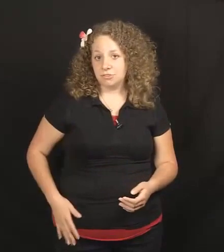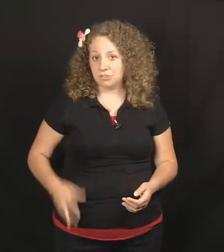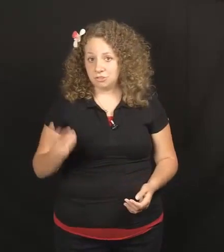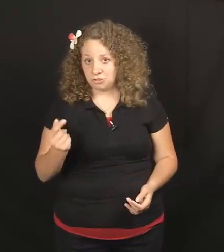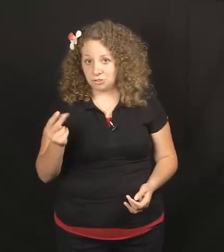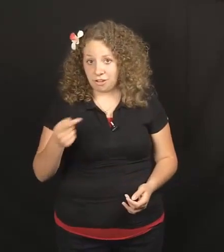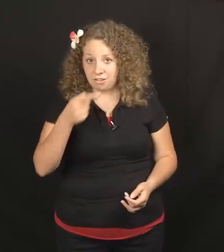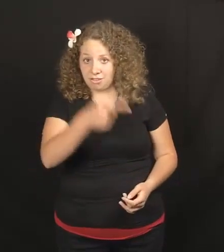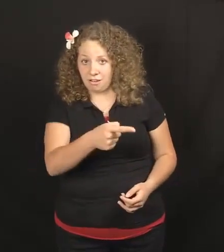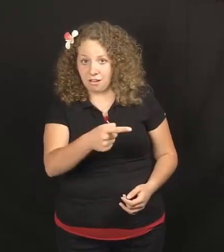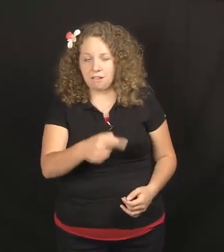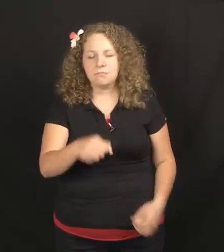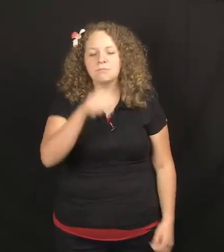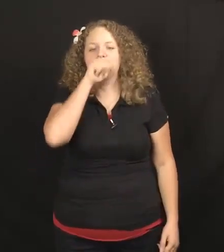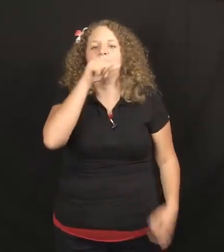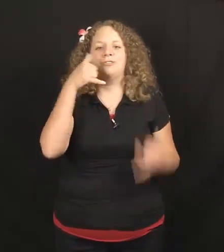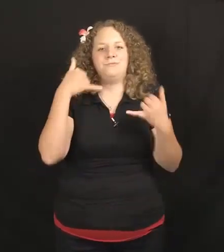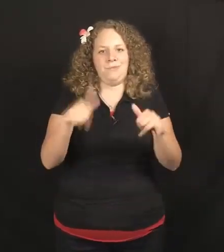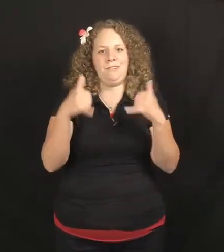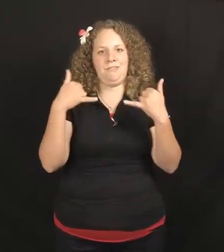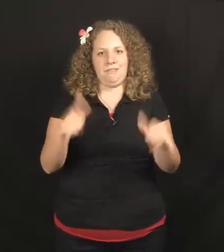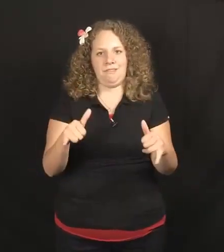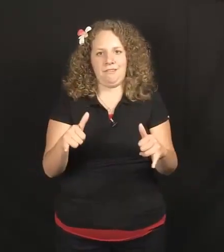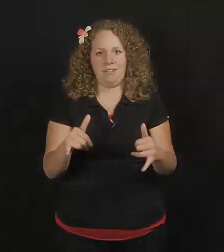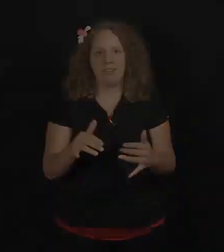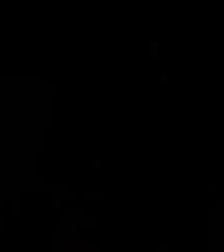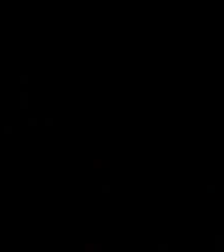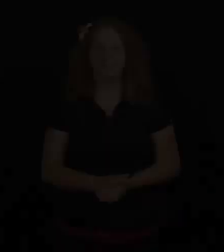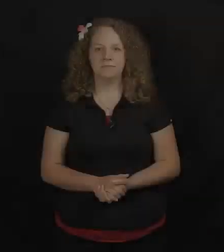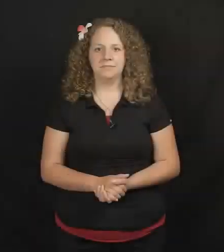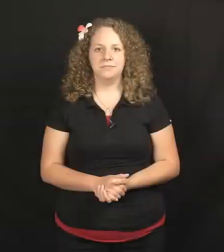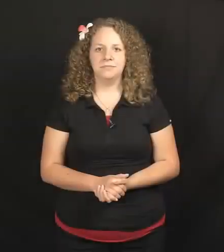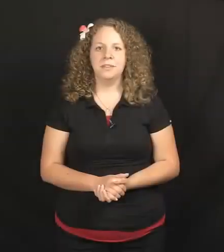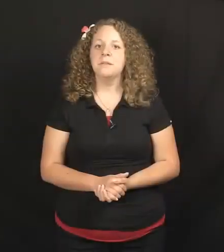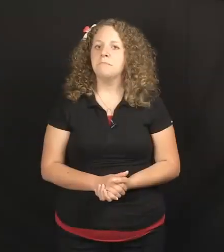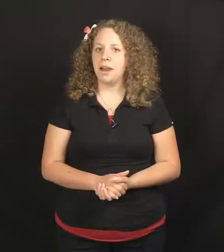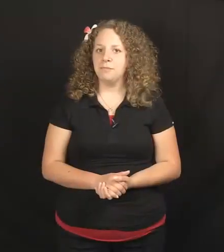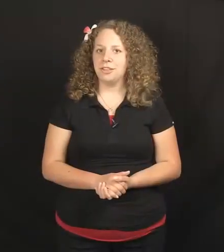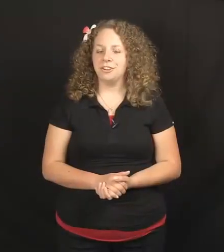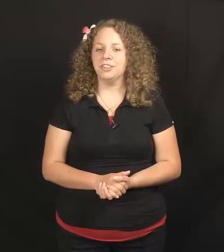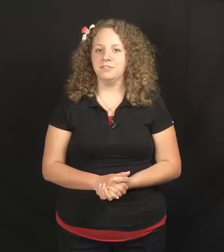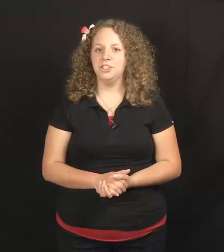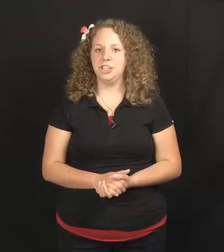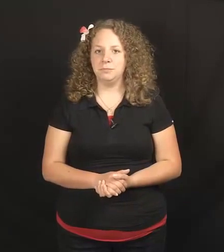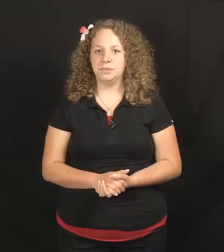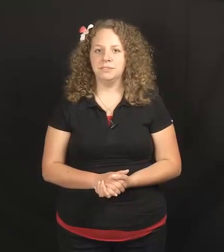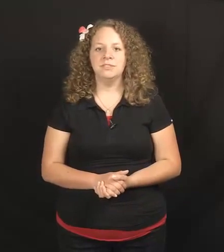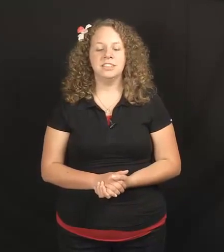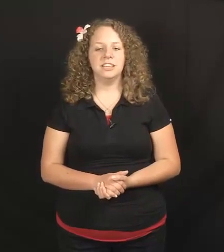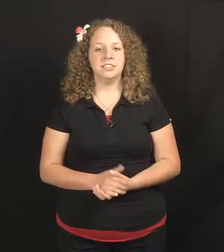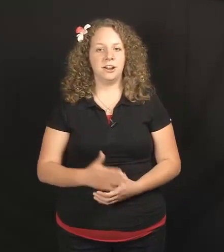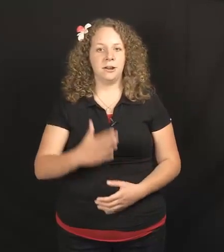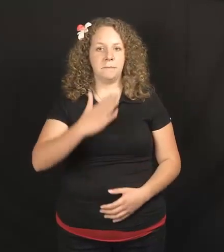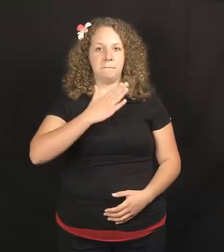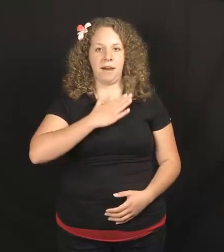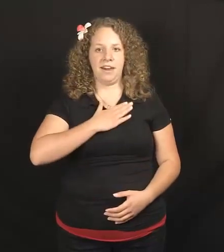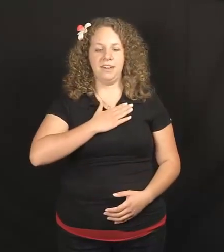my brother loves jeeps. The signs are my,